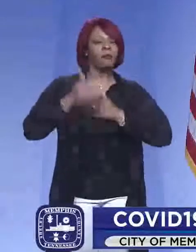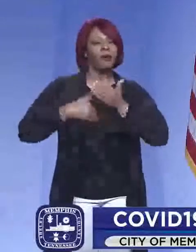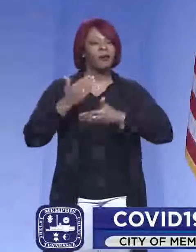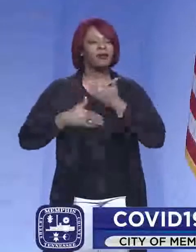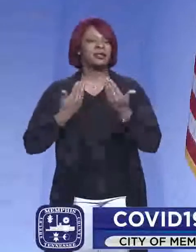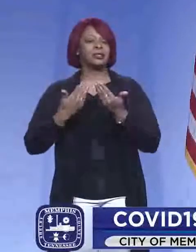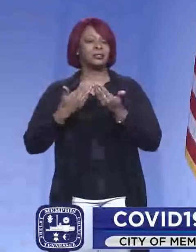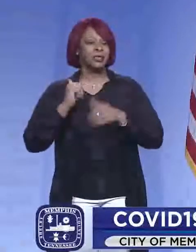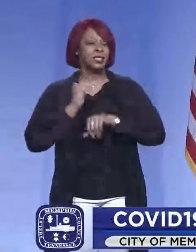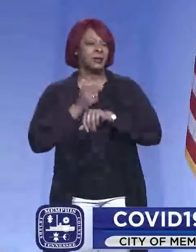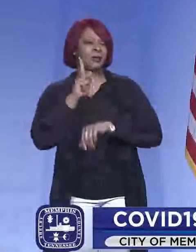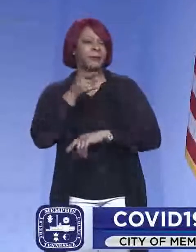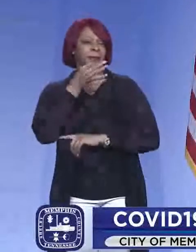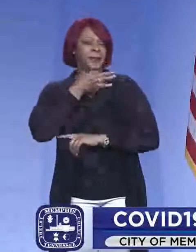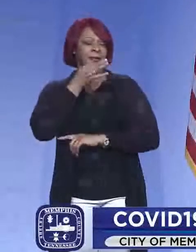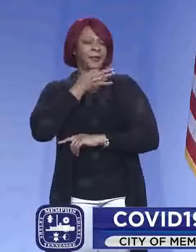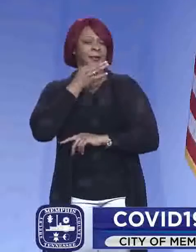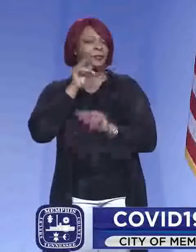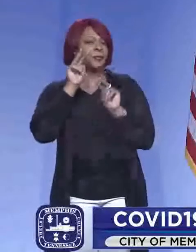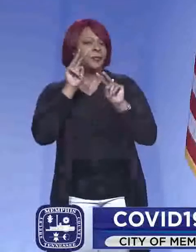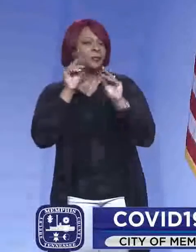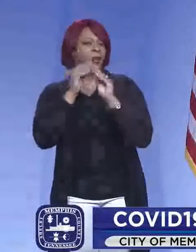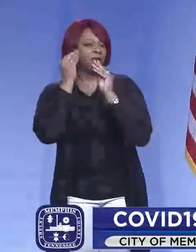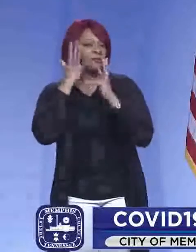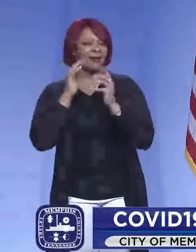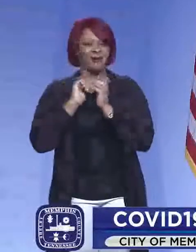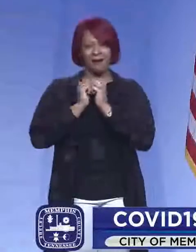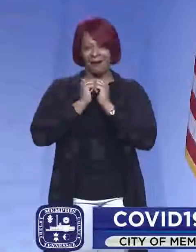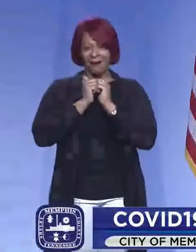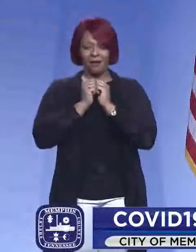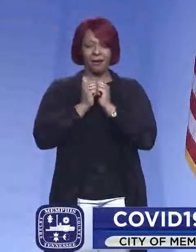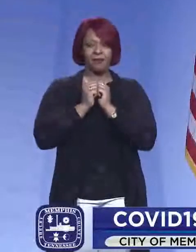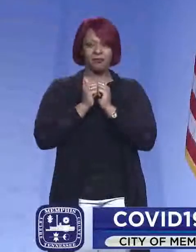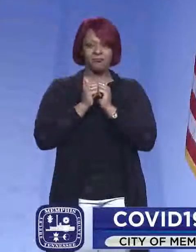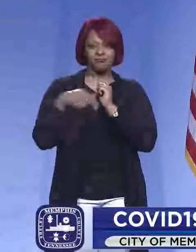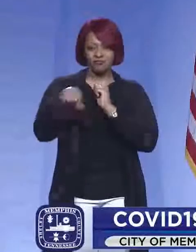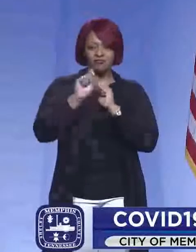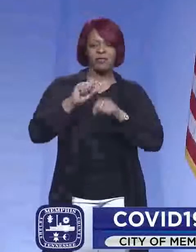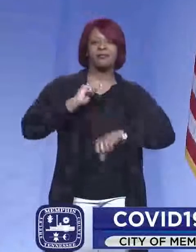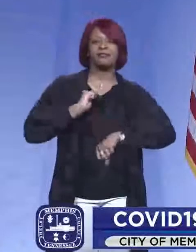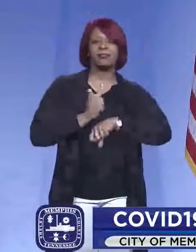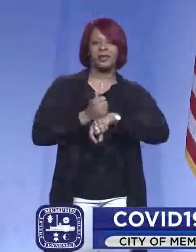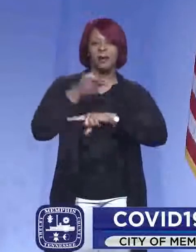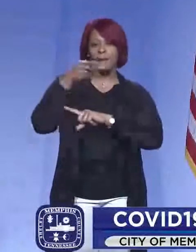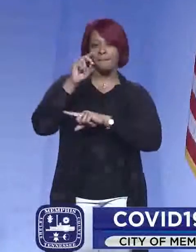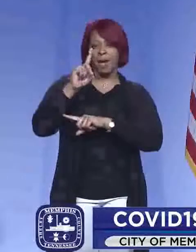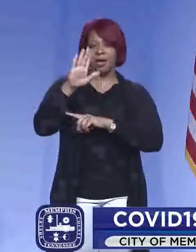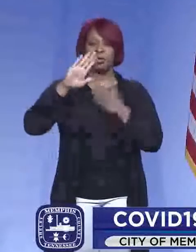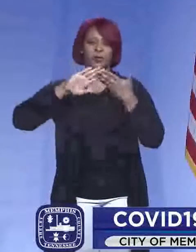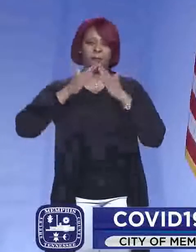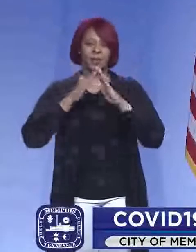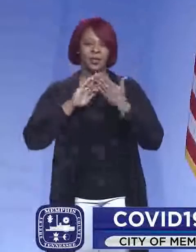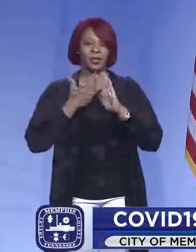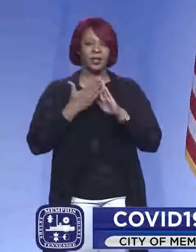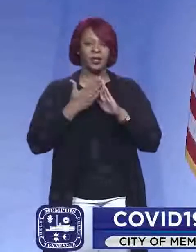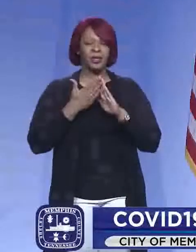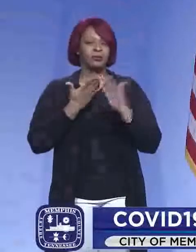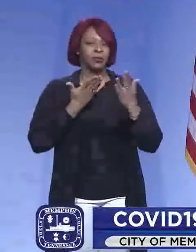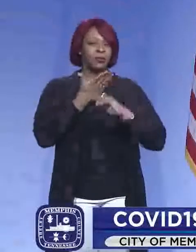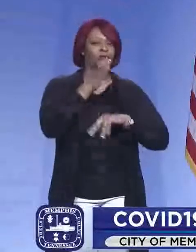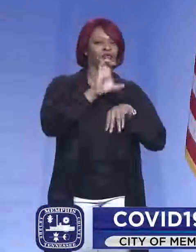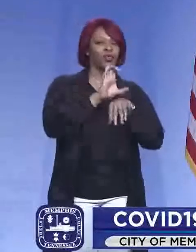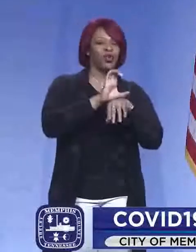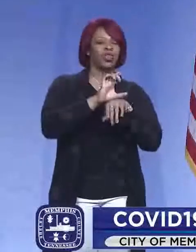for doing that. So look for information to be coming out on how to set up a pod in the community, specifically with churches